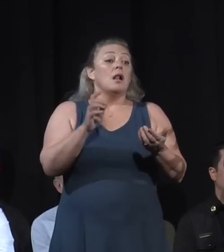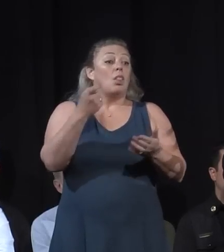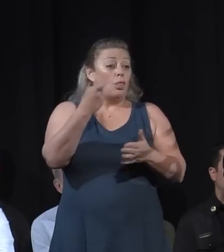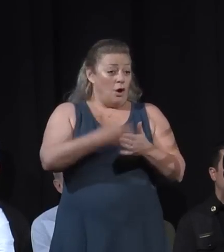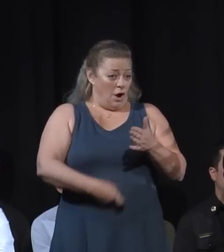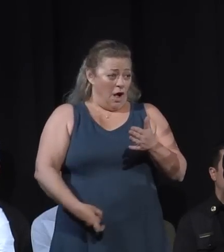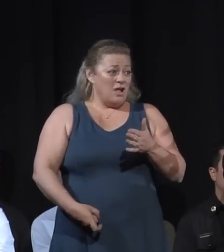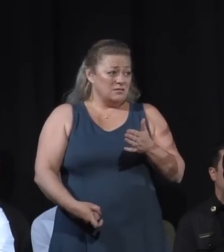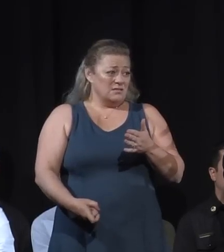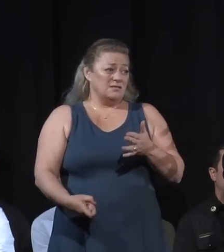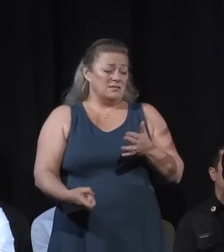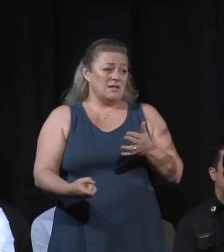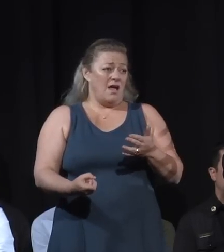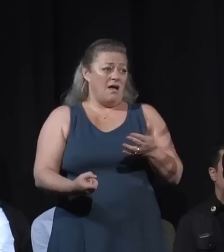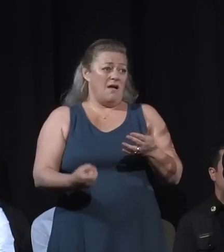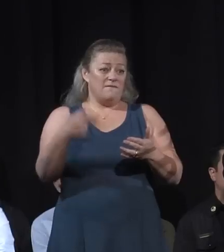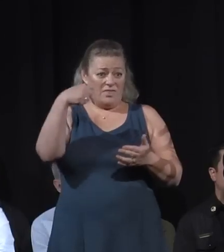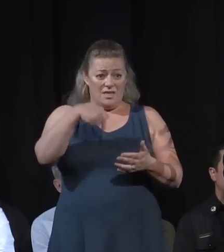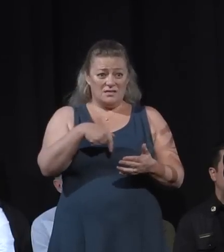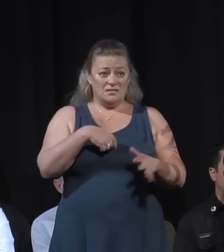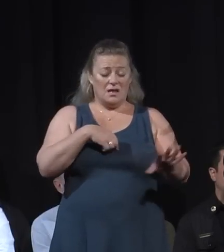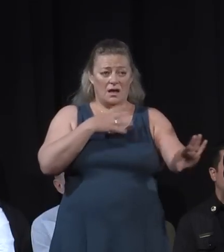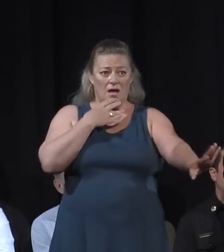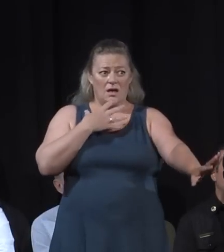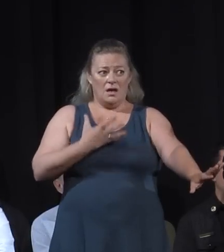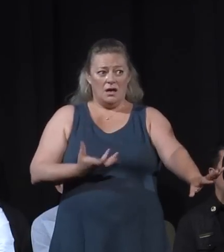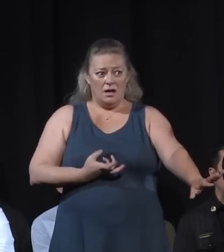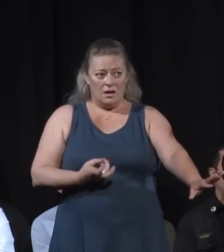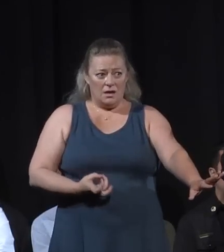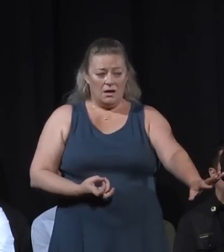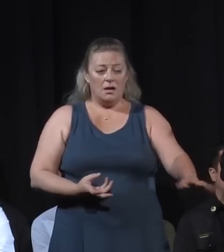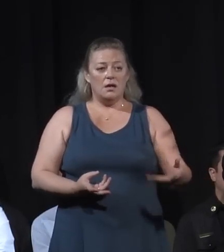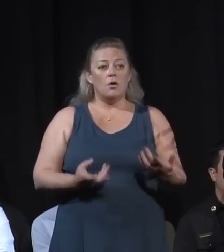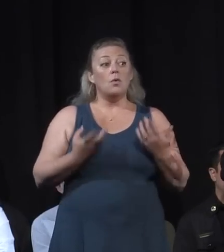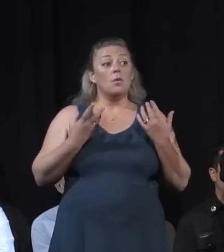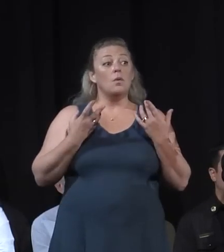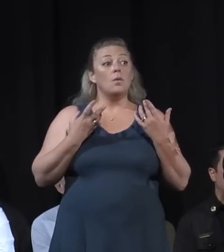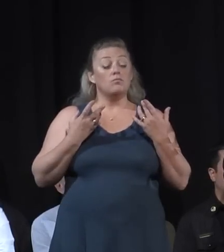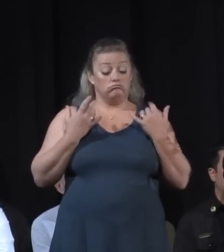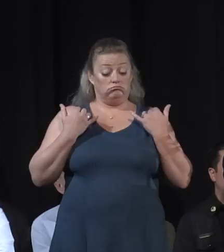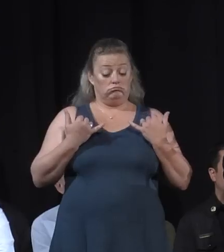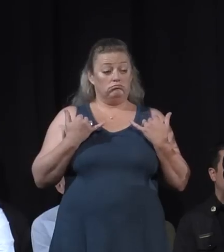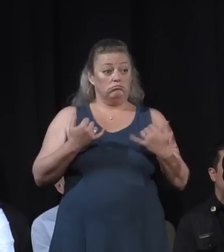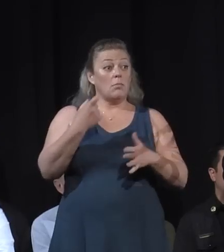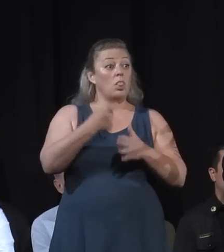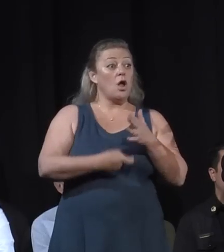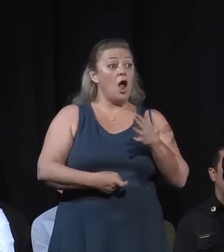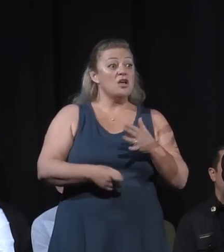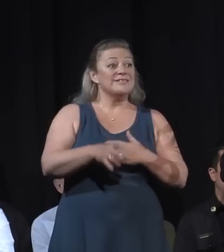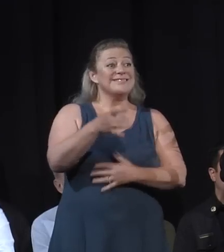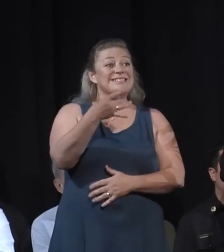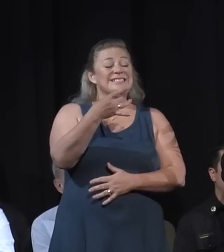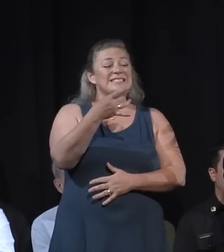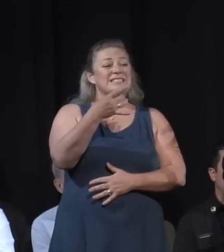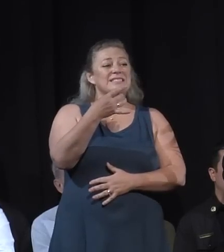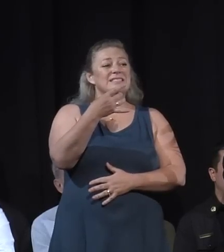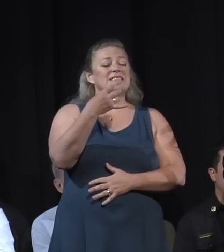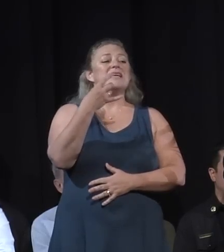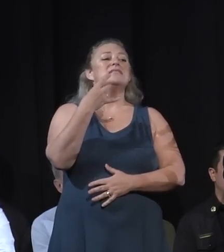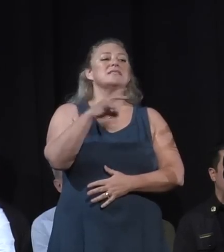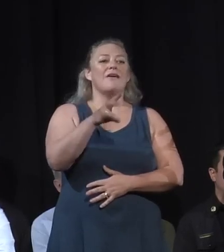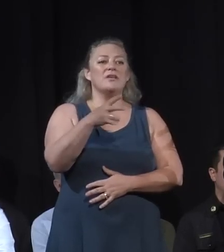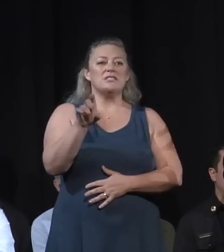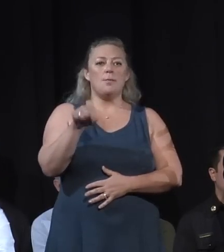of fighting a fire this large is staggering. To date, the cost of suppression on this fire is $17.4 million,